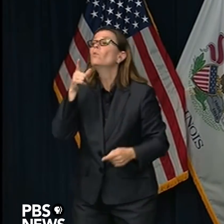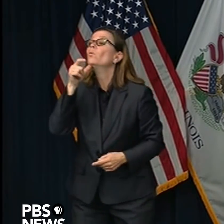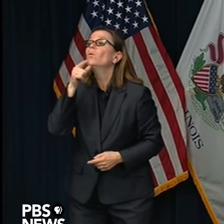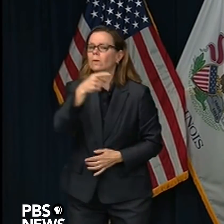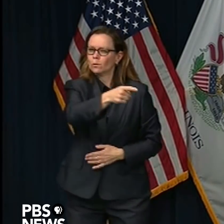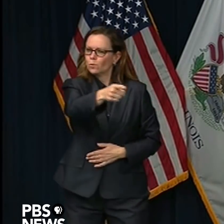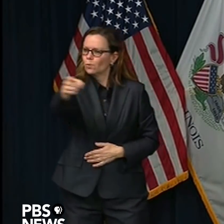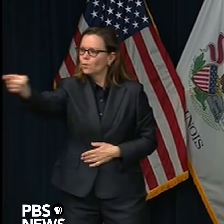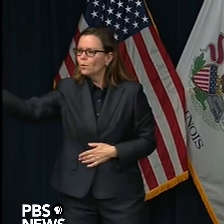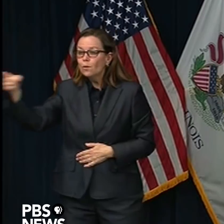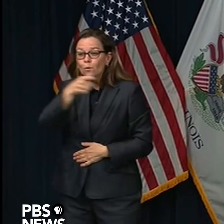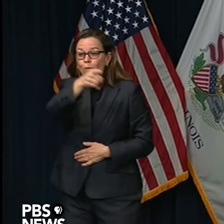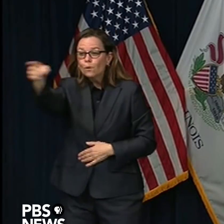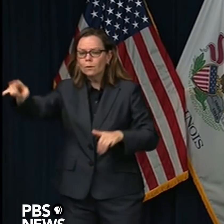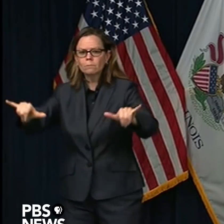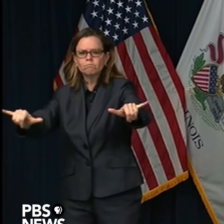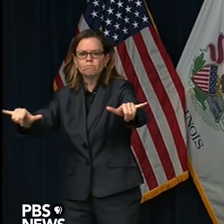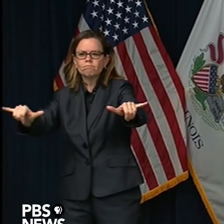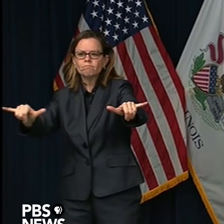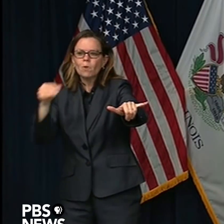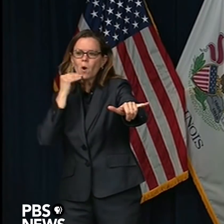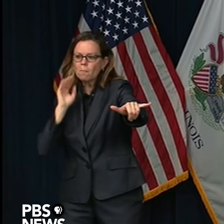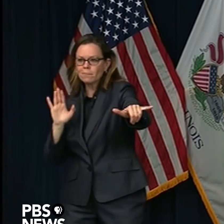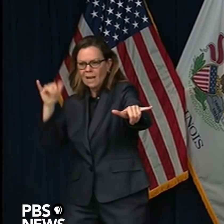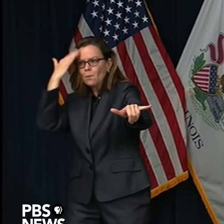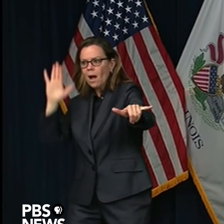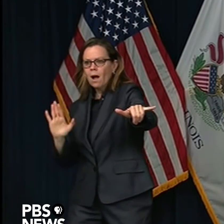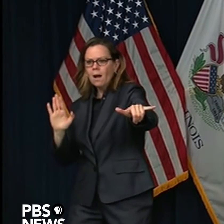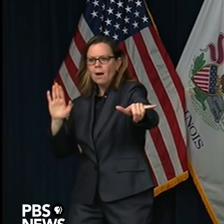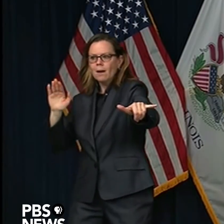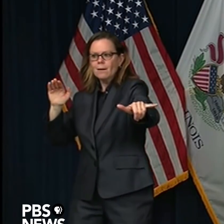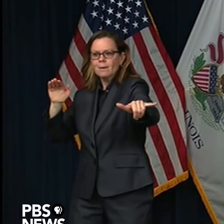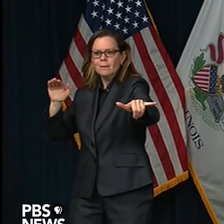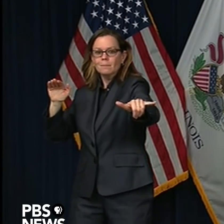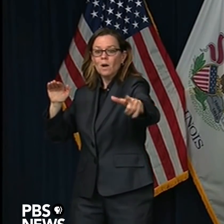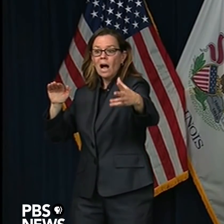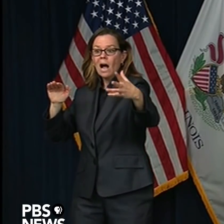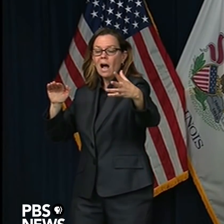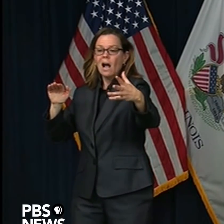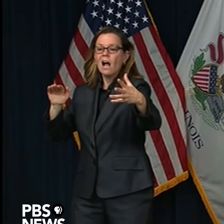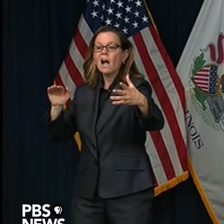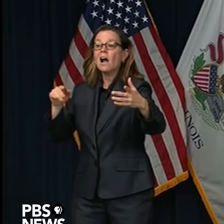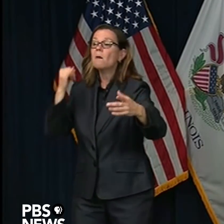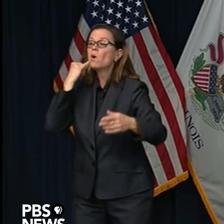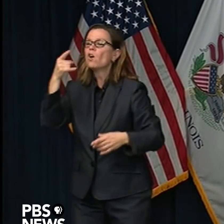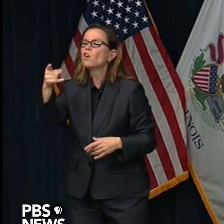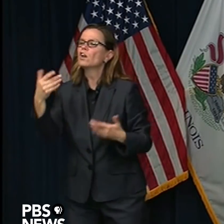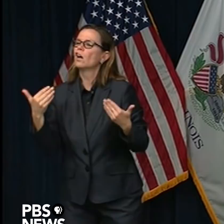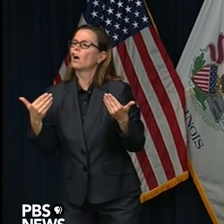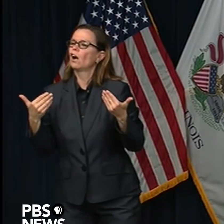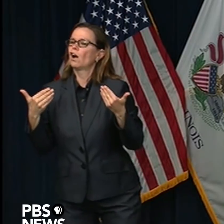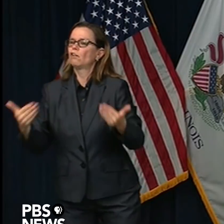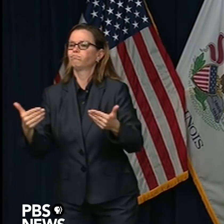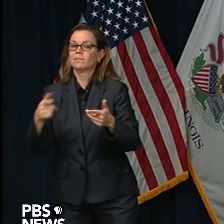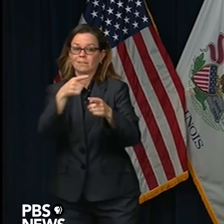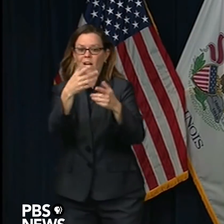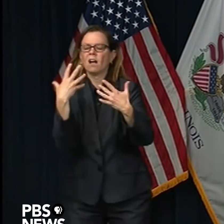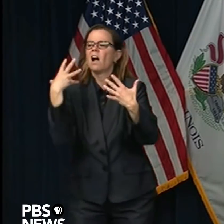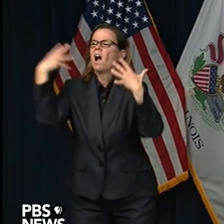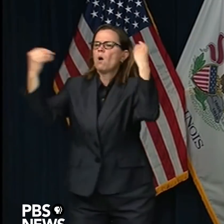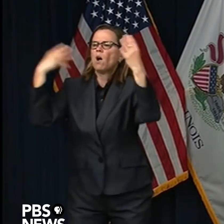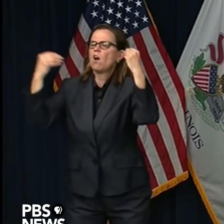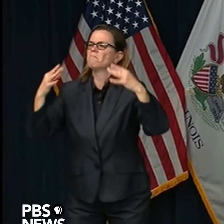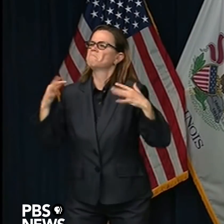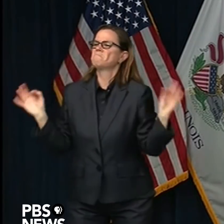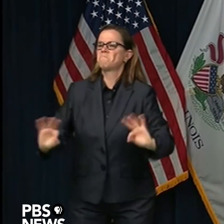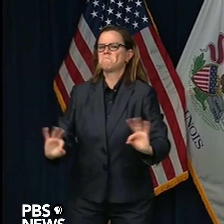you have, you know, some propensity to infect other people. And we need you